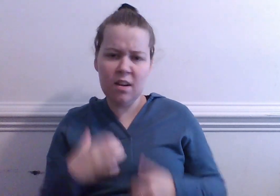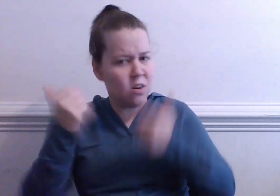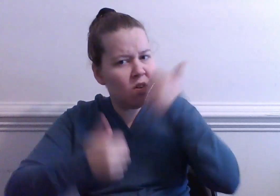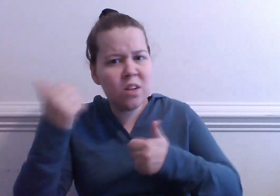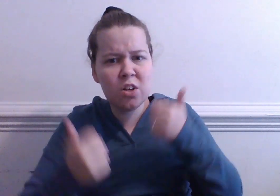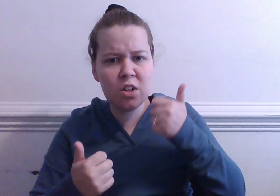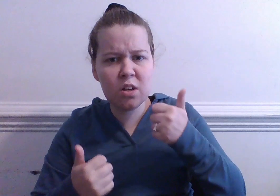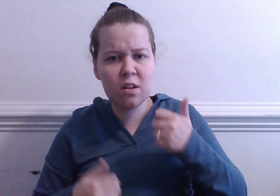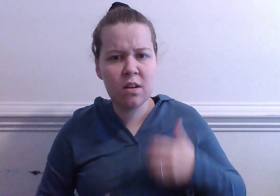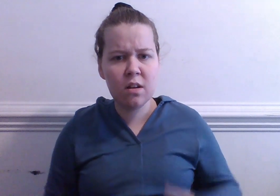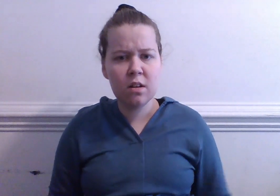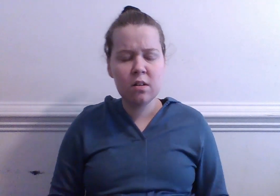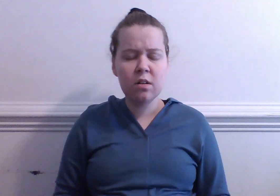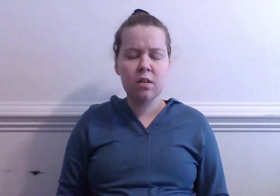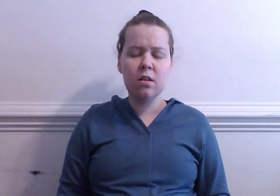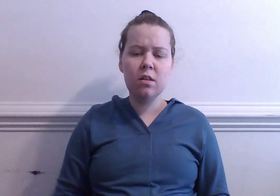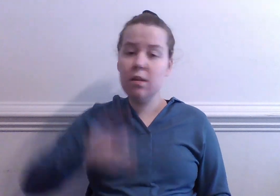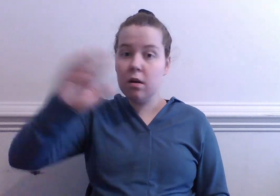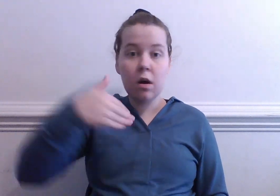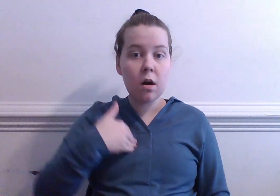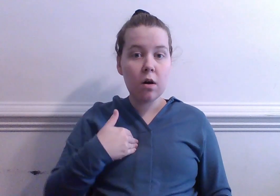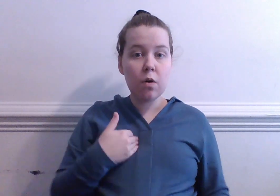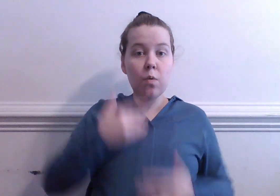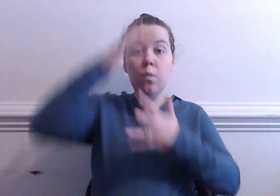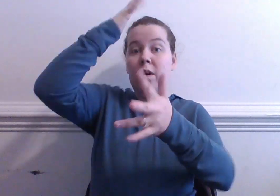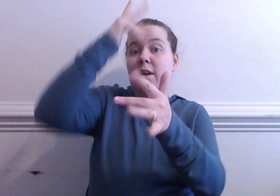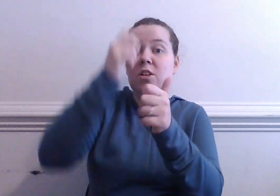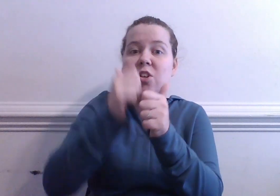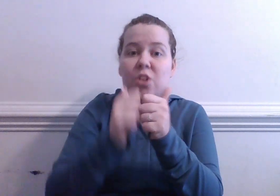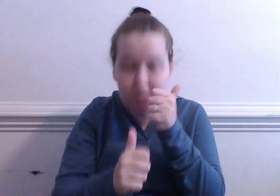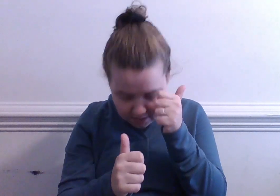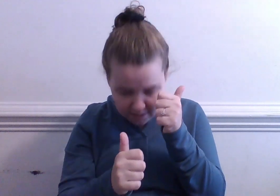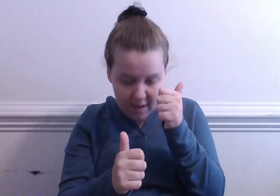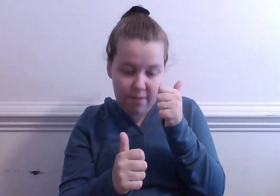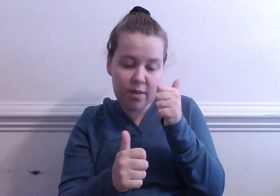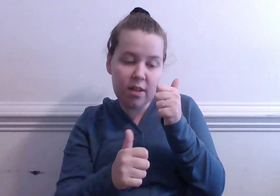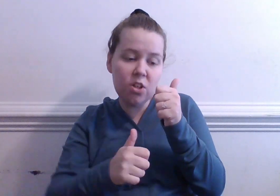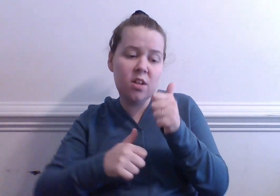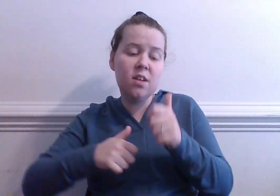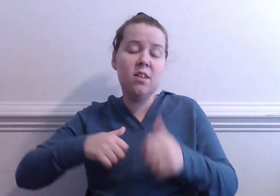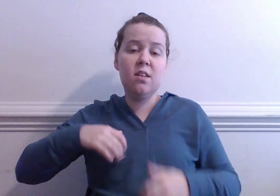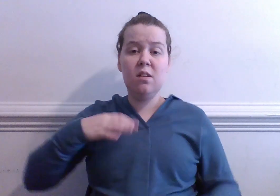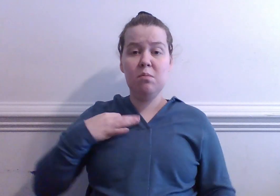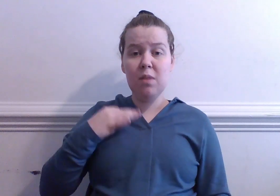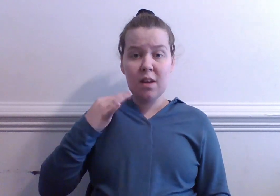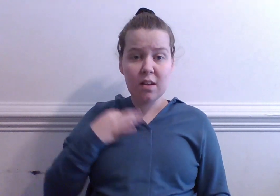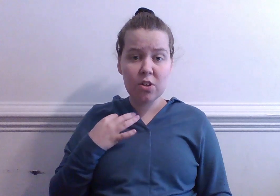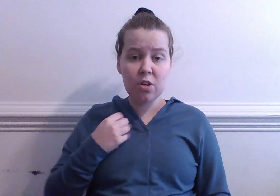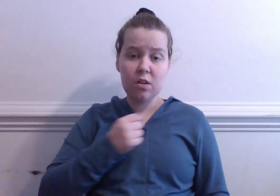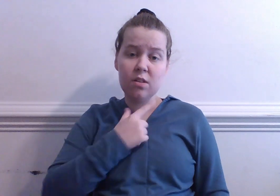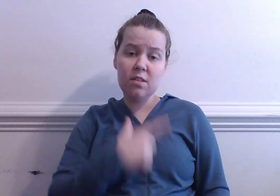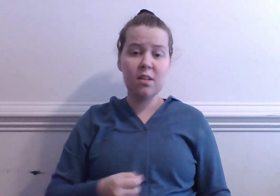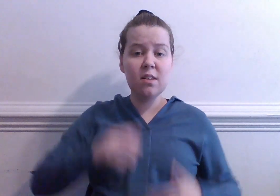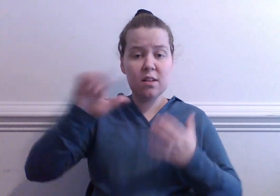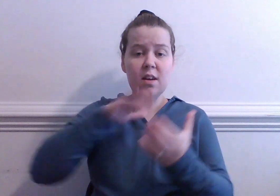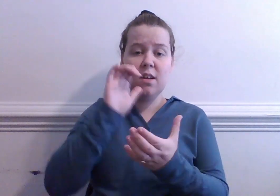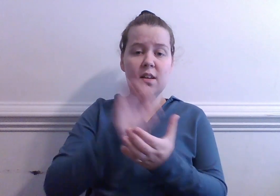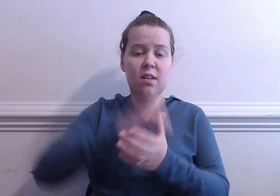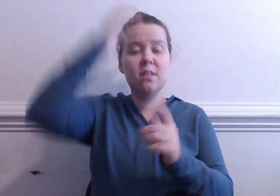Underneath it all, we're just savages Hidden behind shirts, ties and marriages